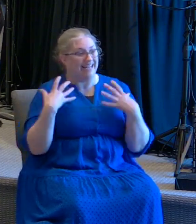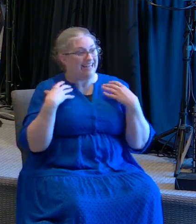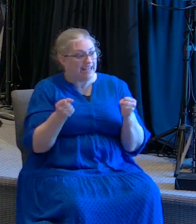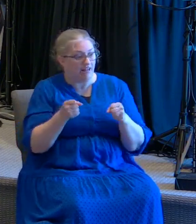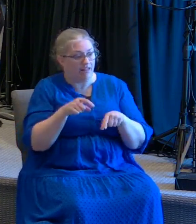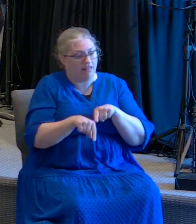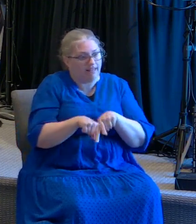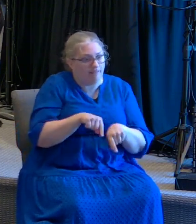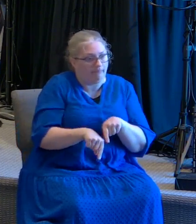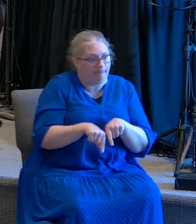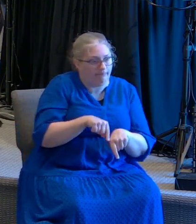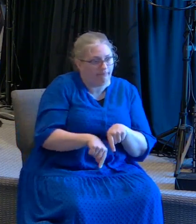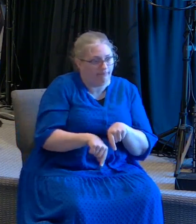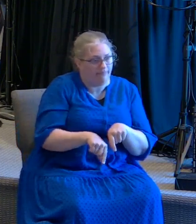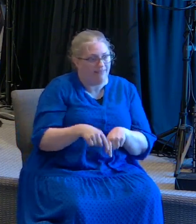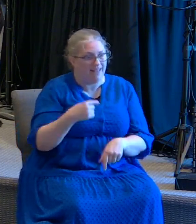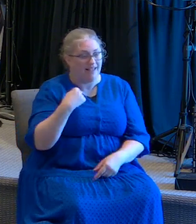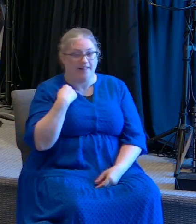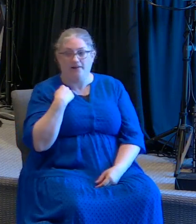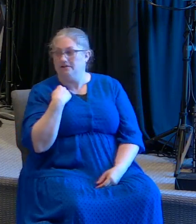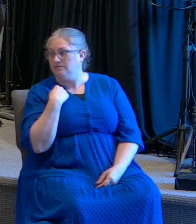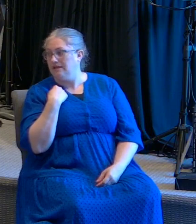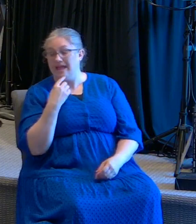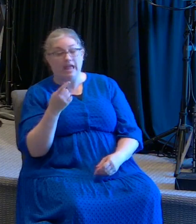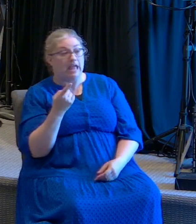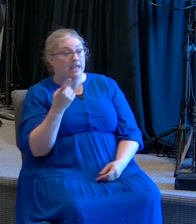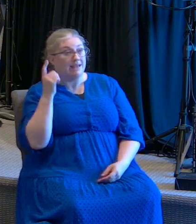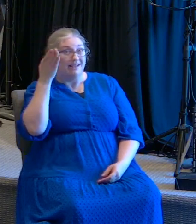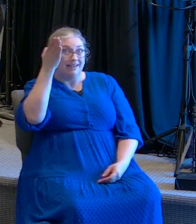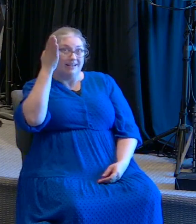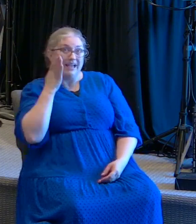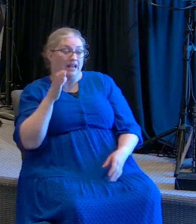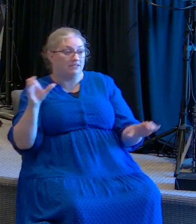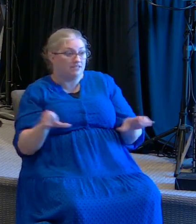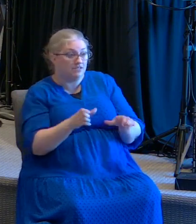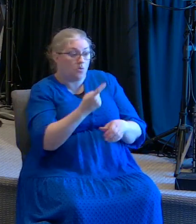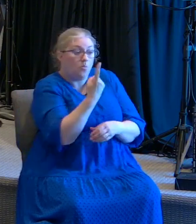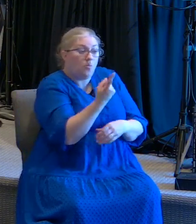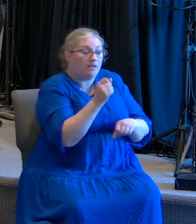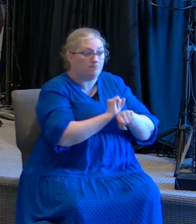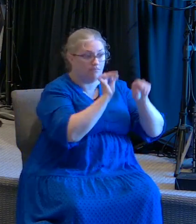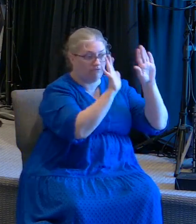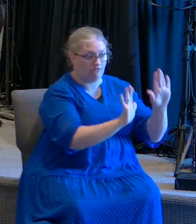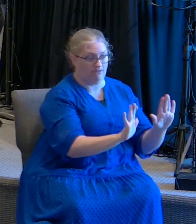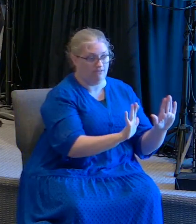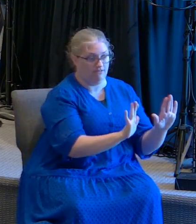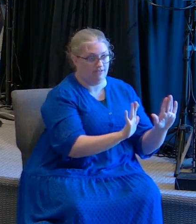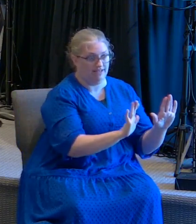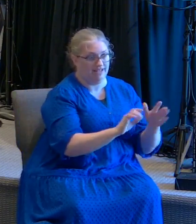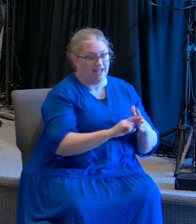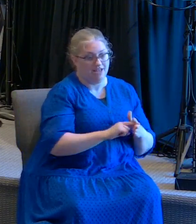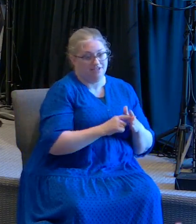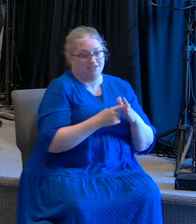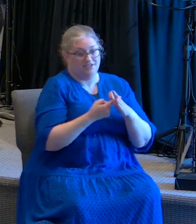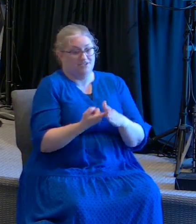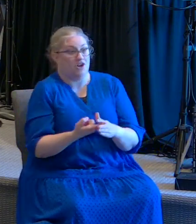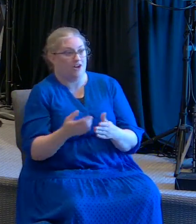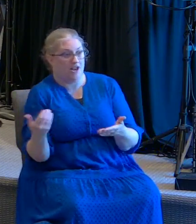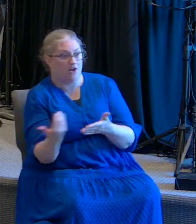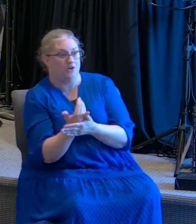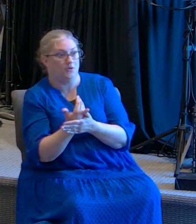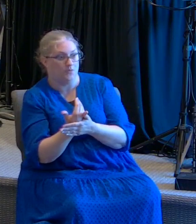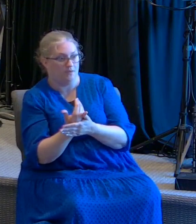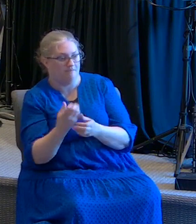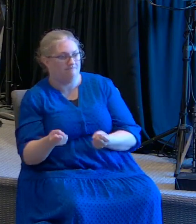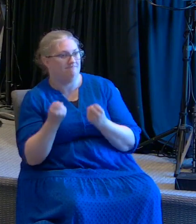paralítico. He's going to give one miracle. Él va a dar un milagro más. To start a chain reaction of